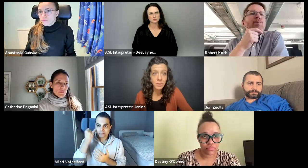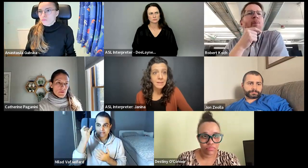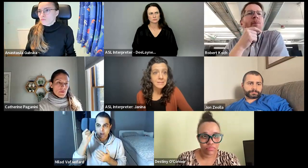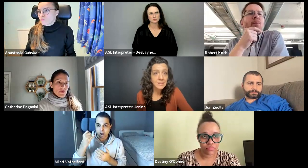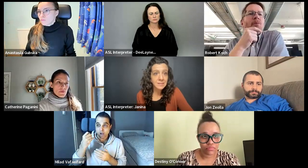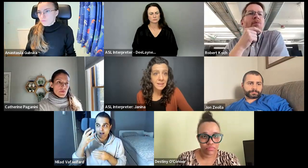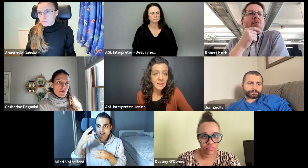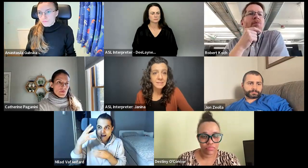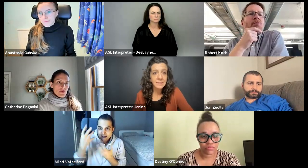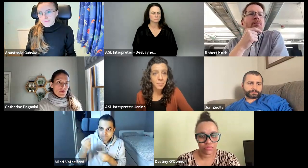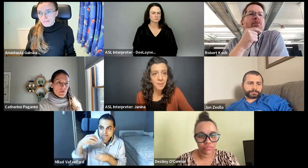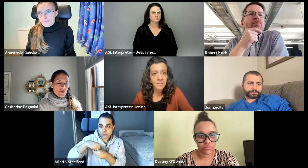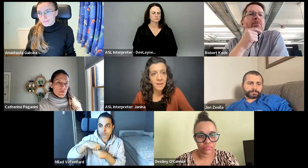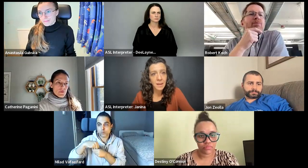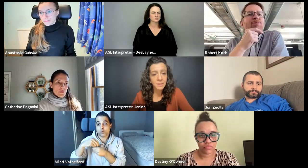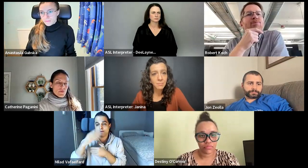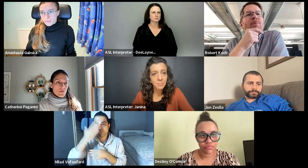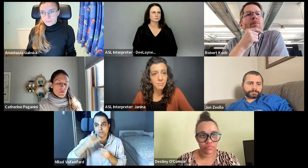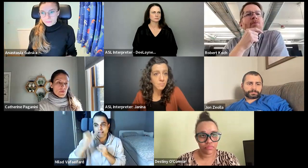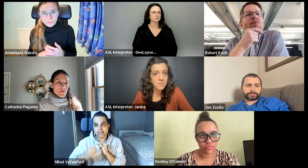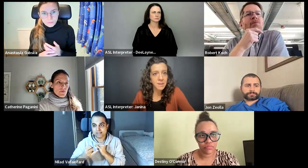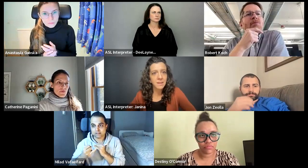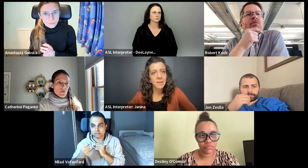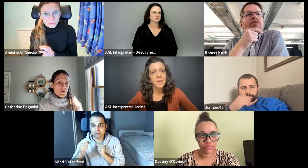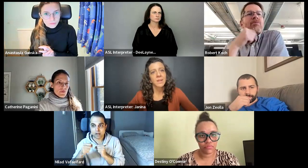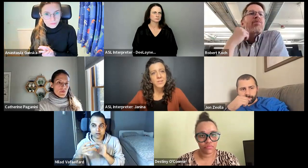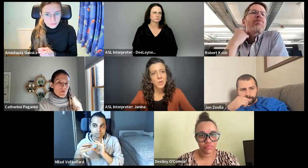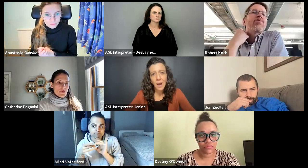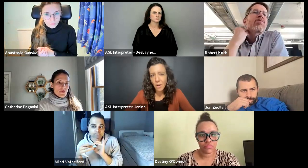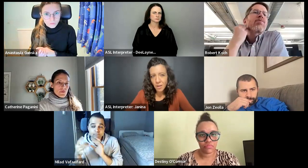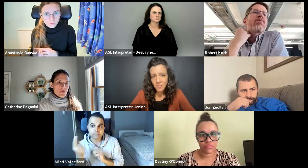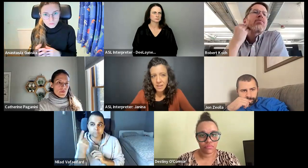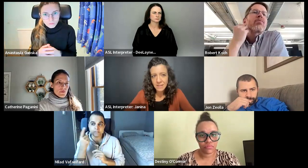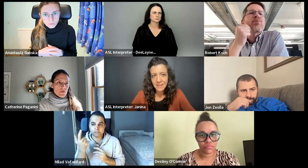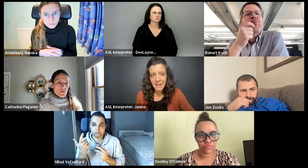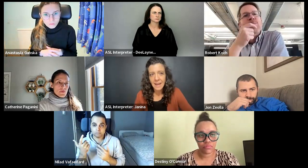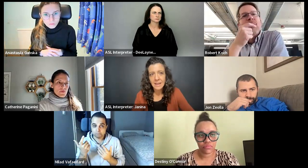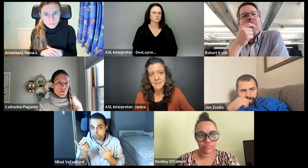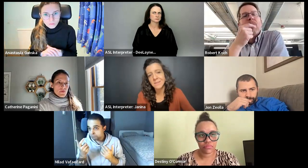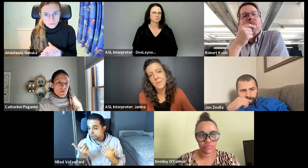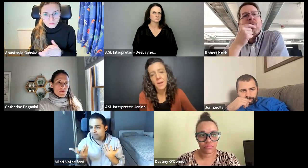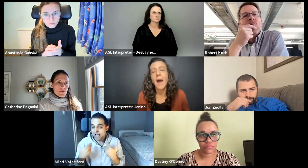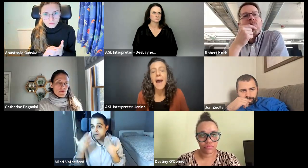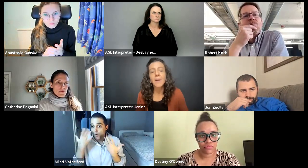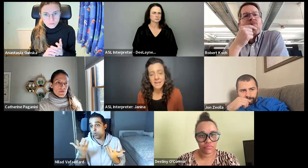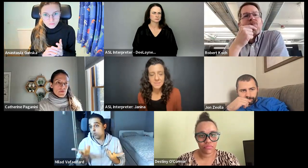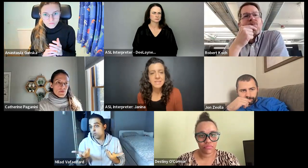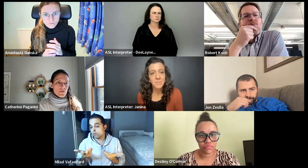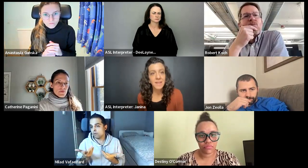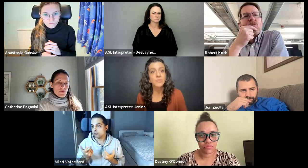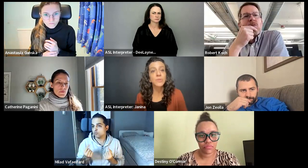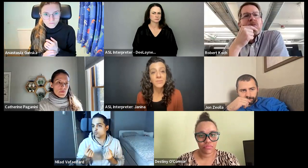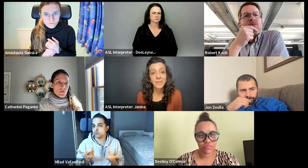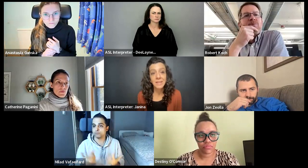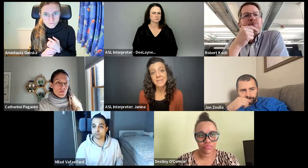personal skill set as a topic that I submit. So, how confident can I submit, or how can I